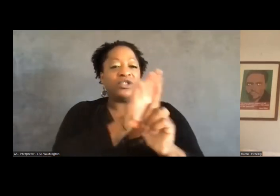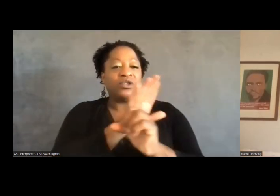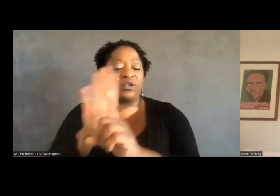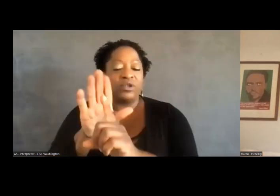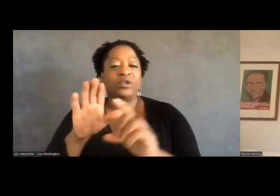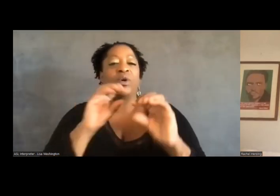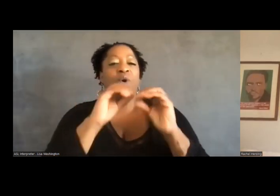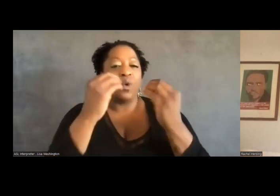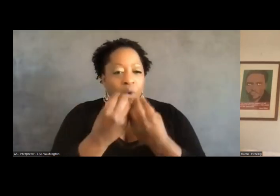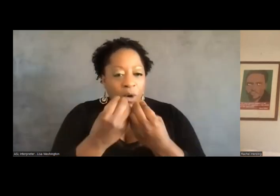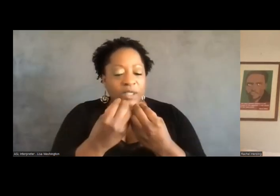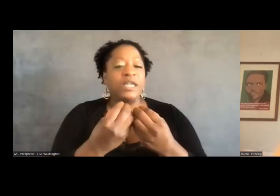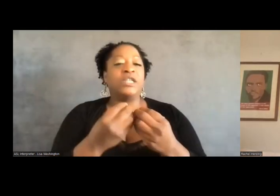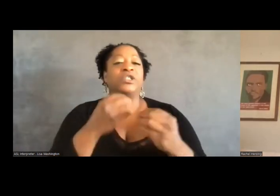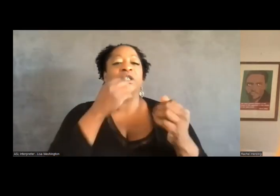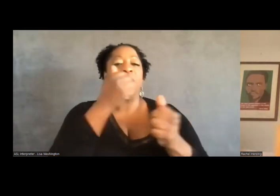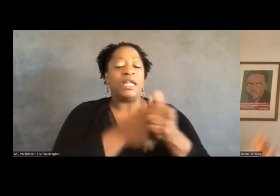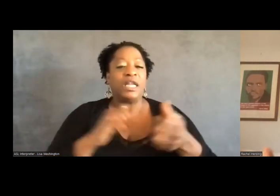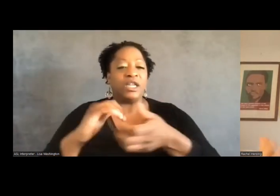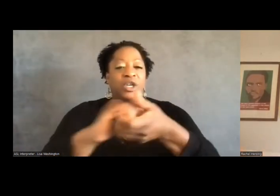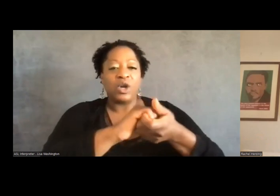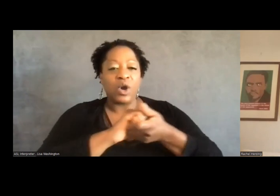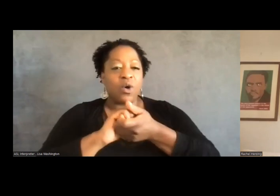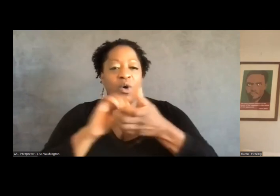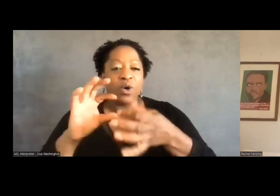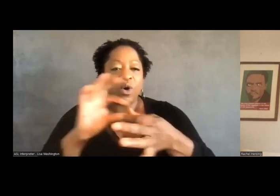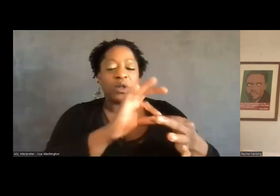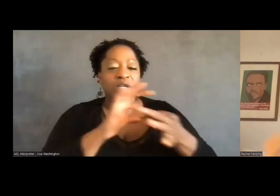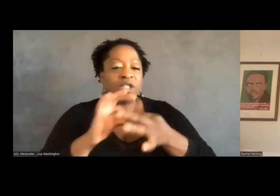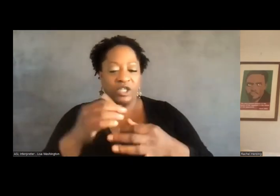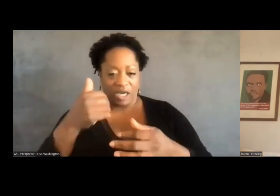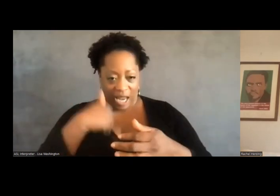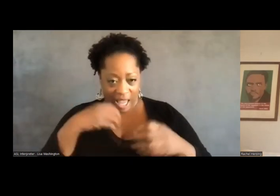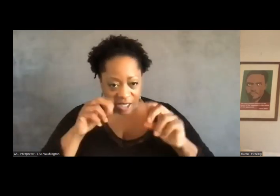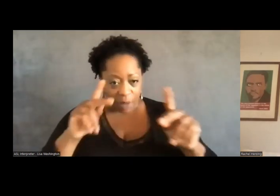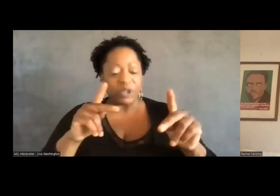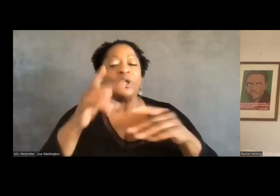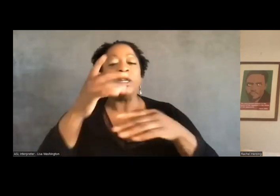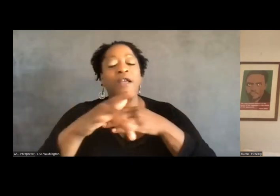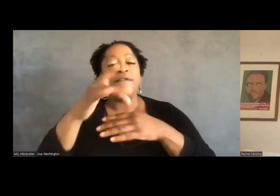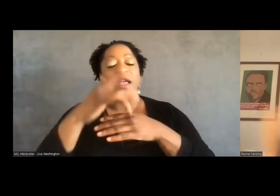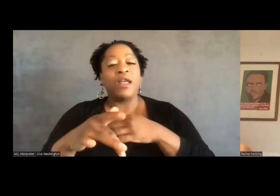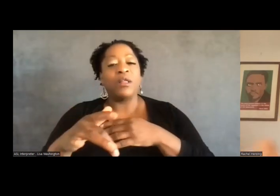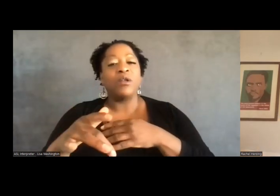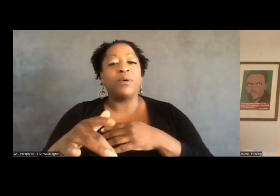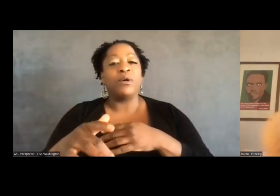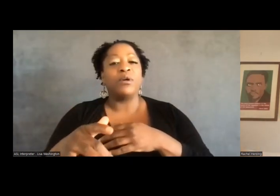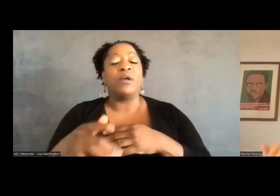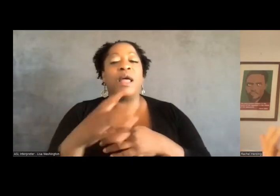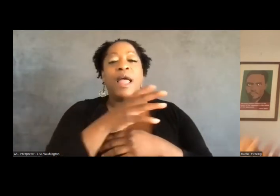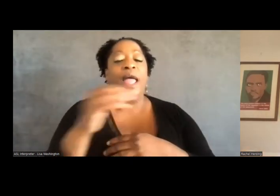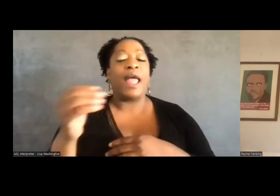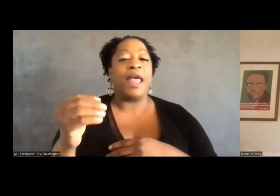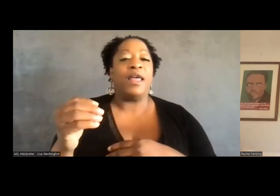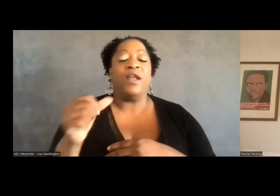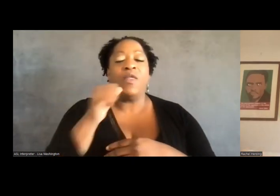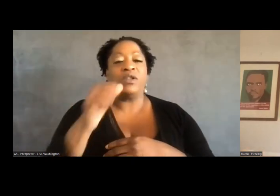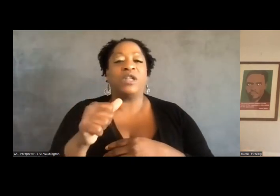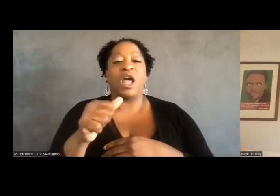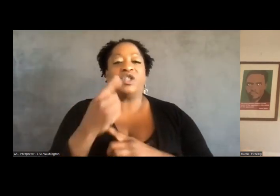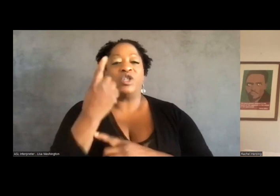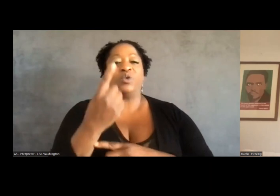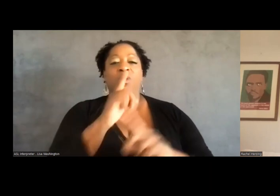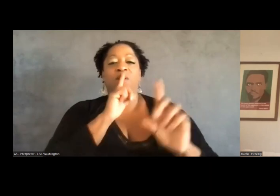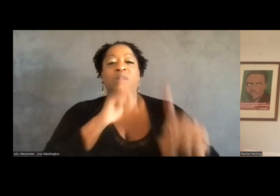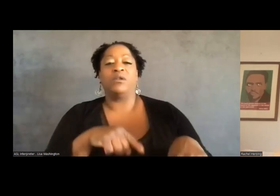probably has sets of opportunities available. And there's not probably a blanket response to that,